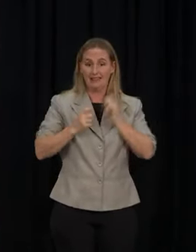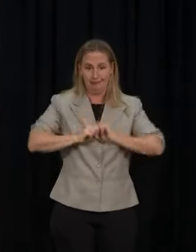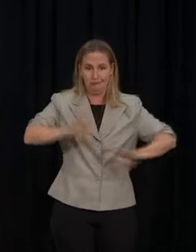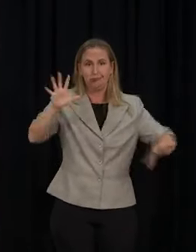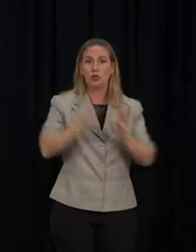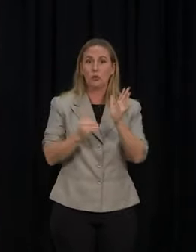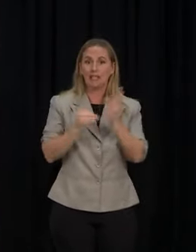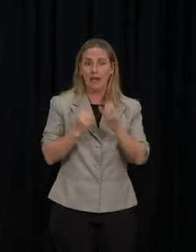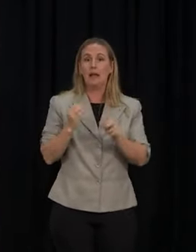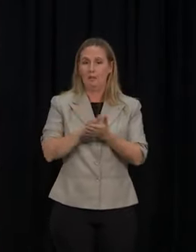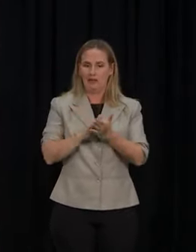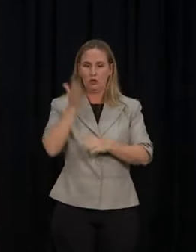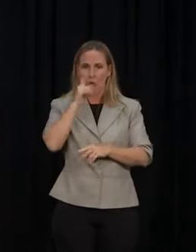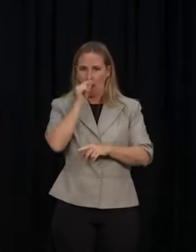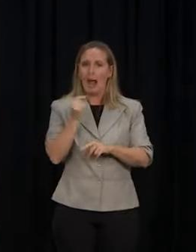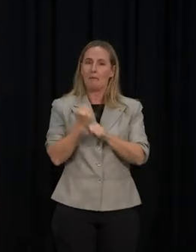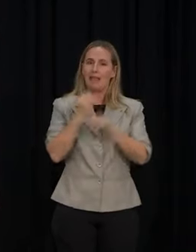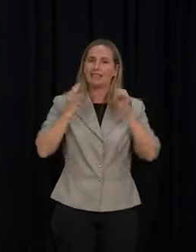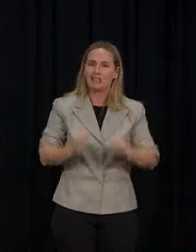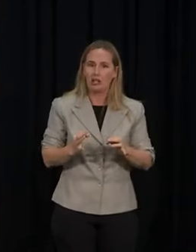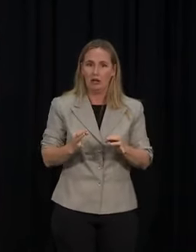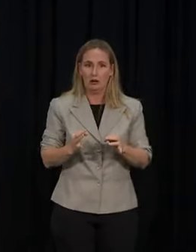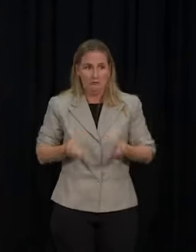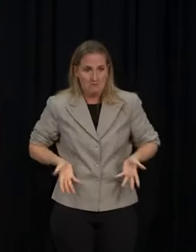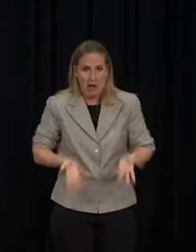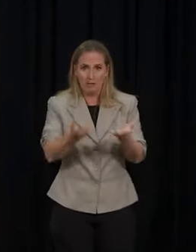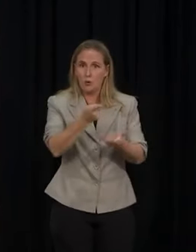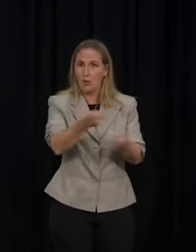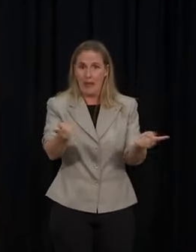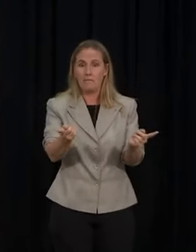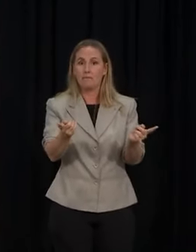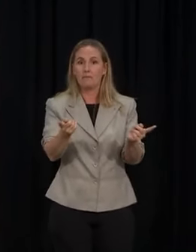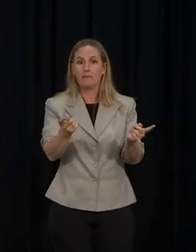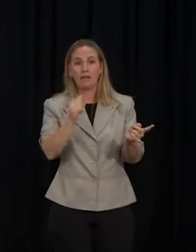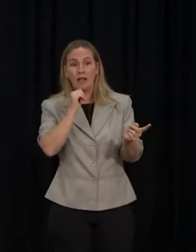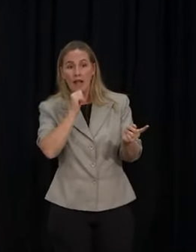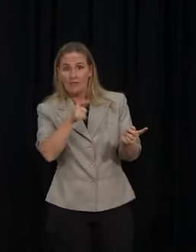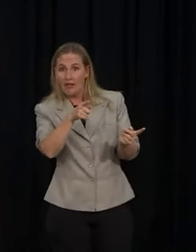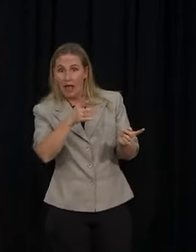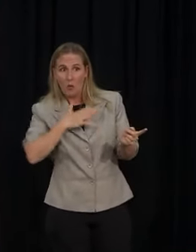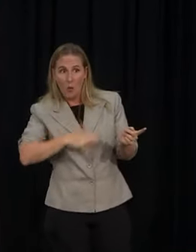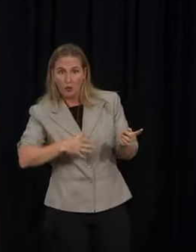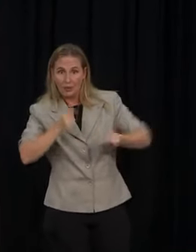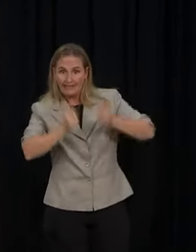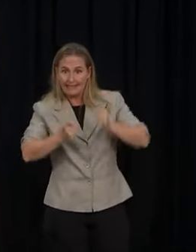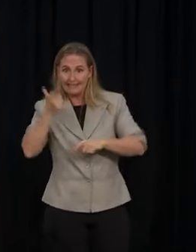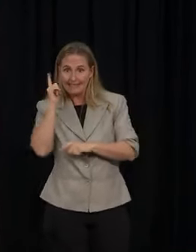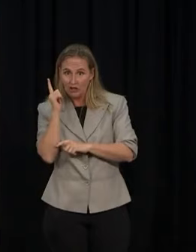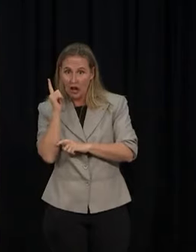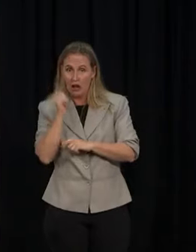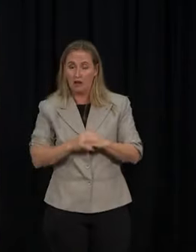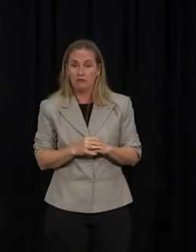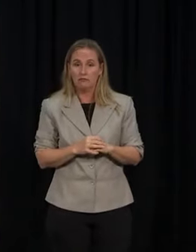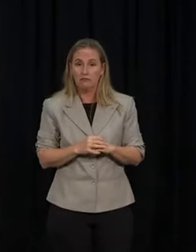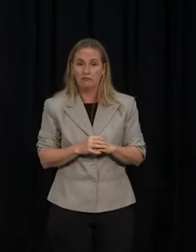as to whether or not they would like to use those to allow teachers to return to the school grounds,